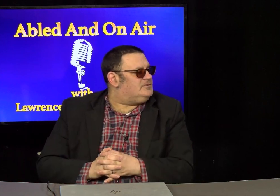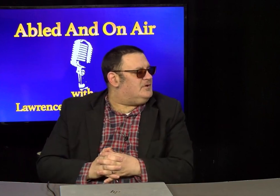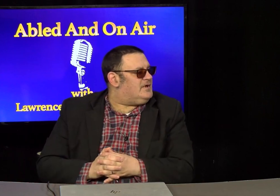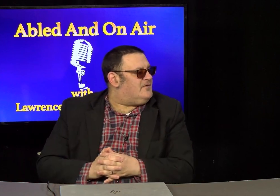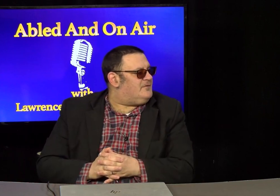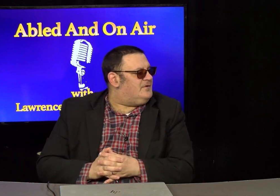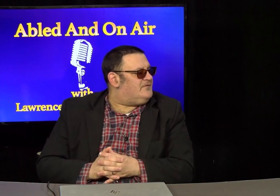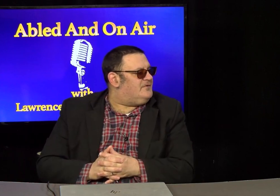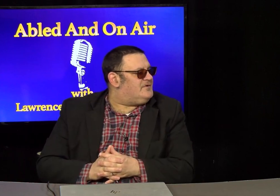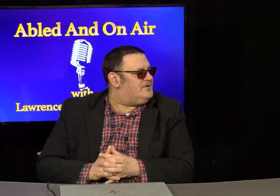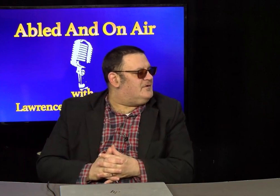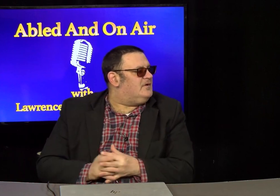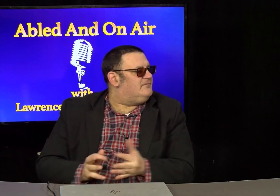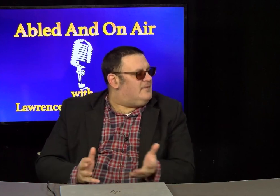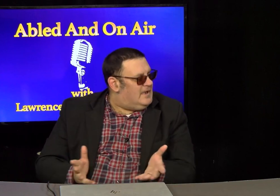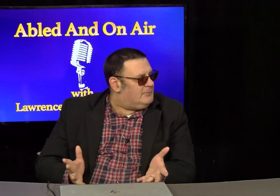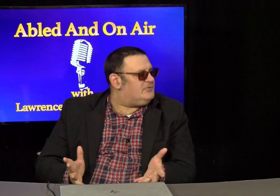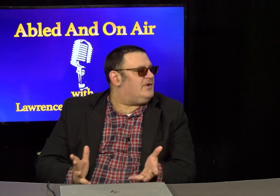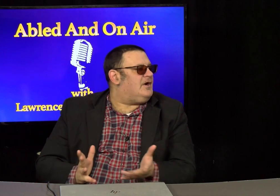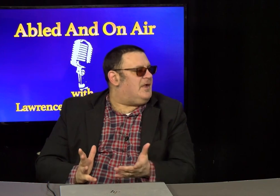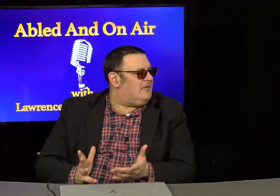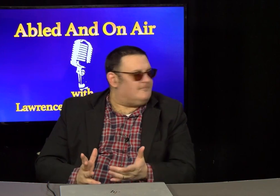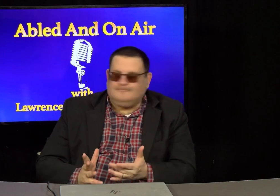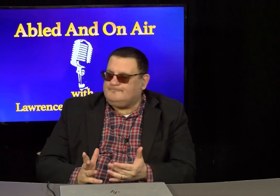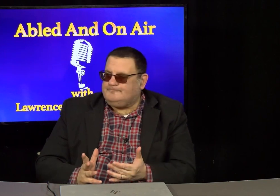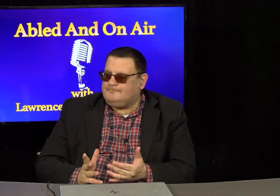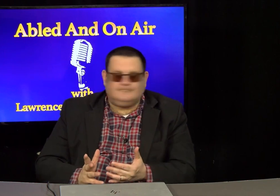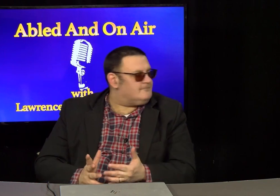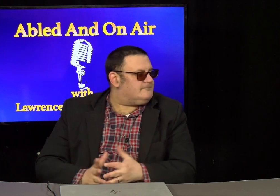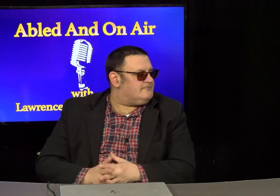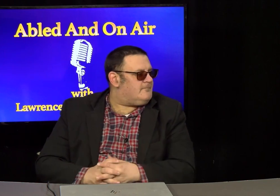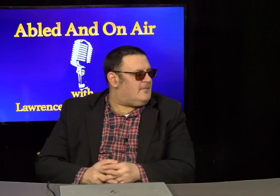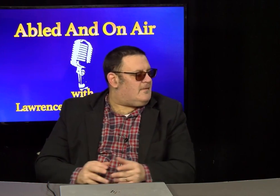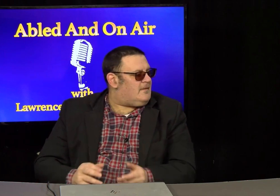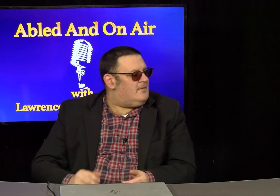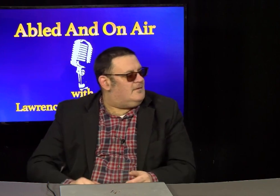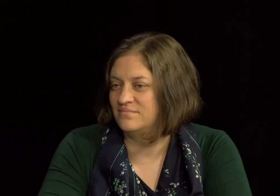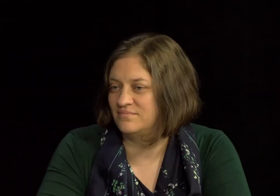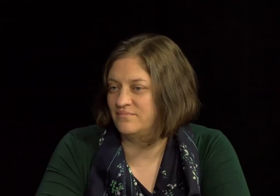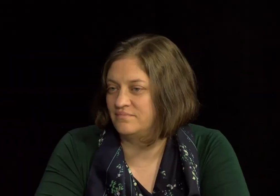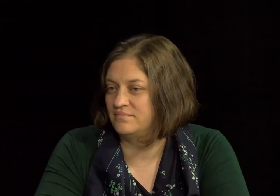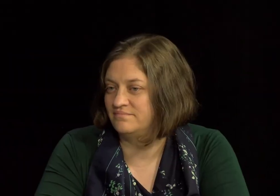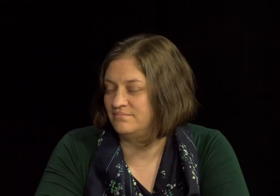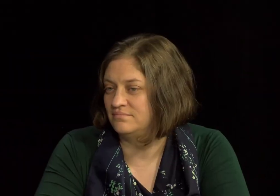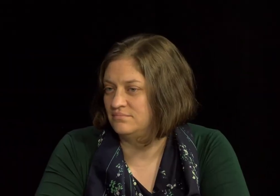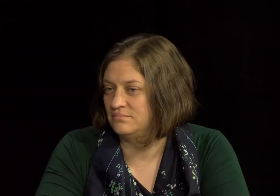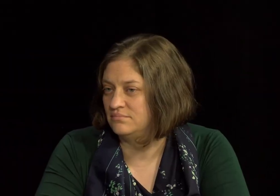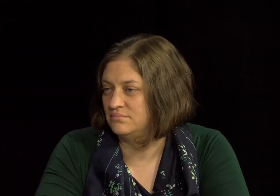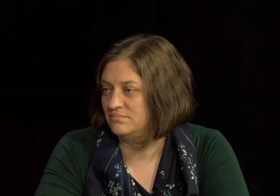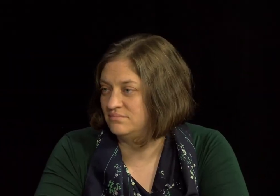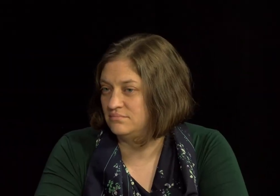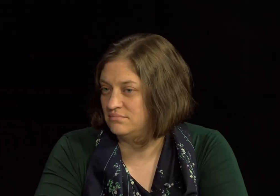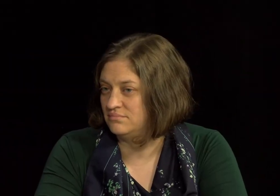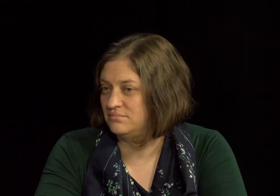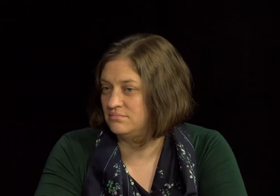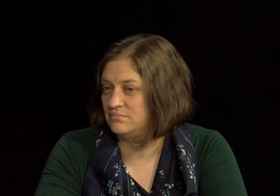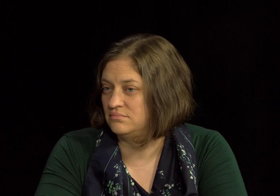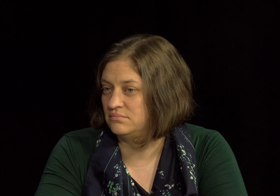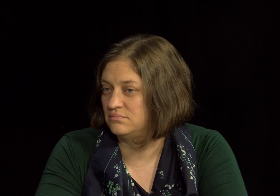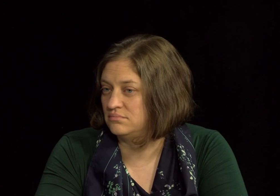joining us on this edition of Ableton on Air. Thank you. Thanks for Okay. So tell me the missions